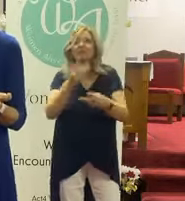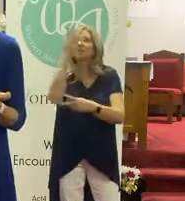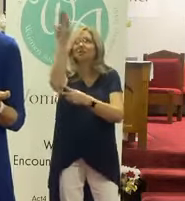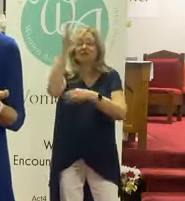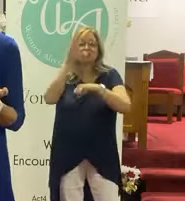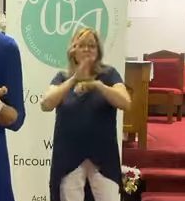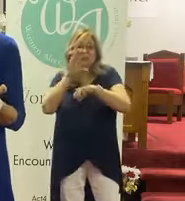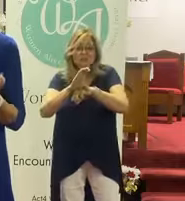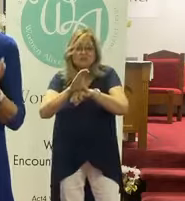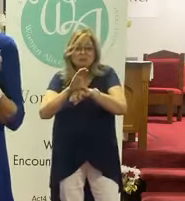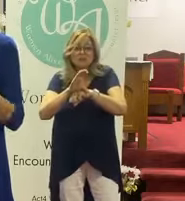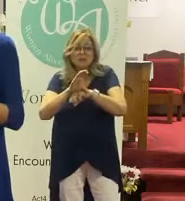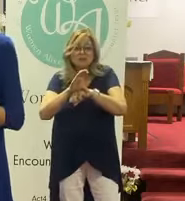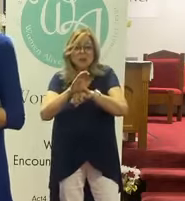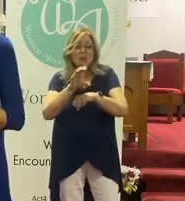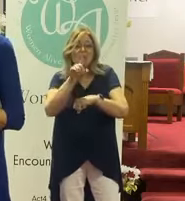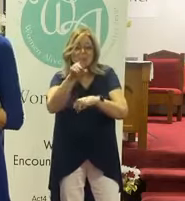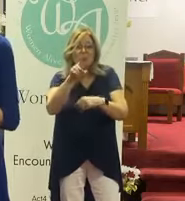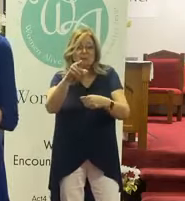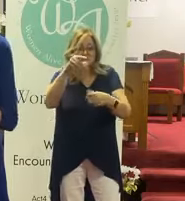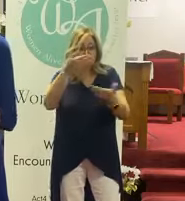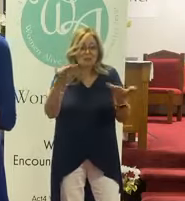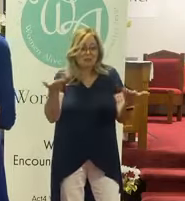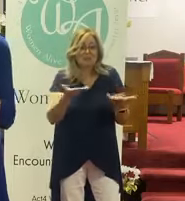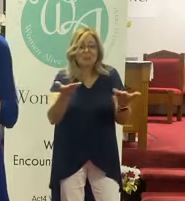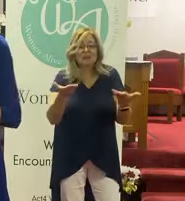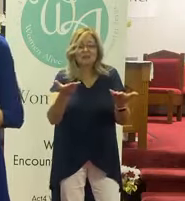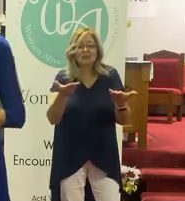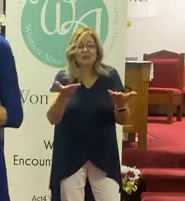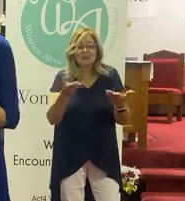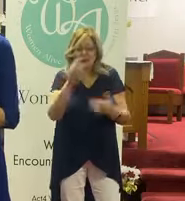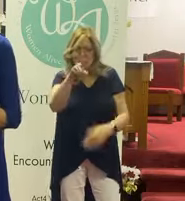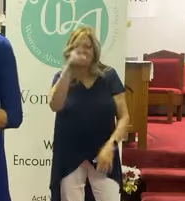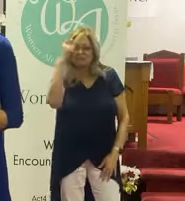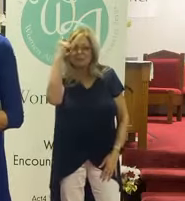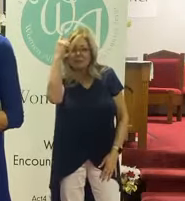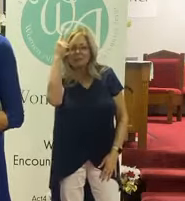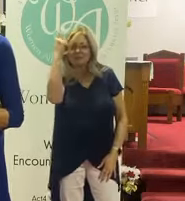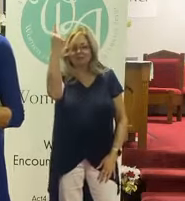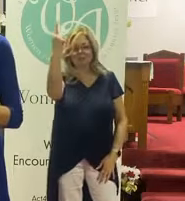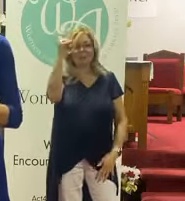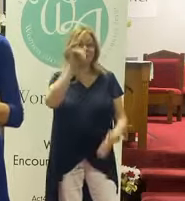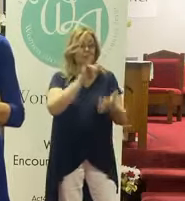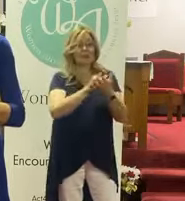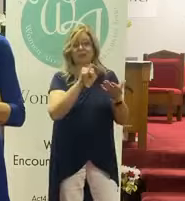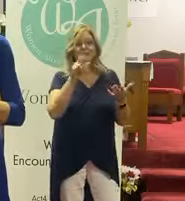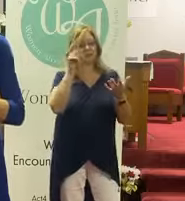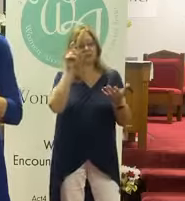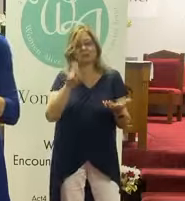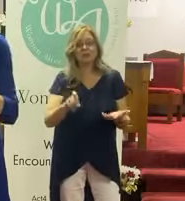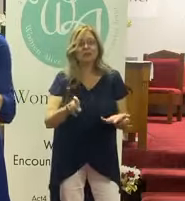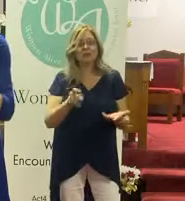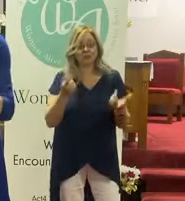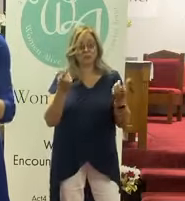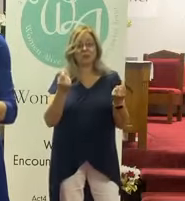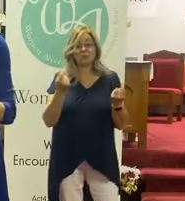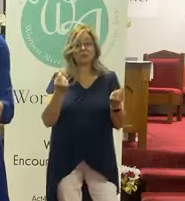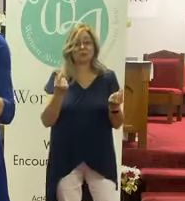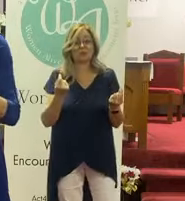his sanctuary where you are in his holiness and you acknowledge him. That's what we want. That's where we want to be.